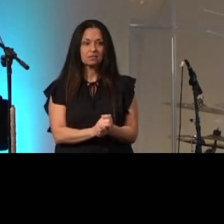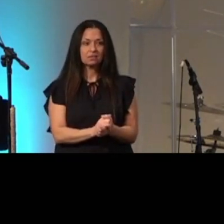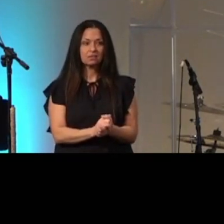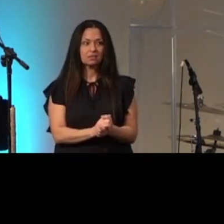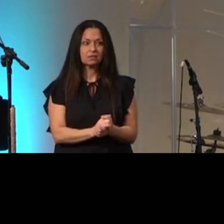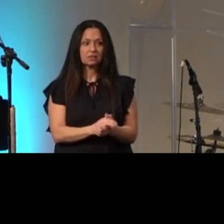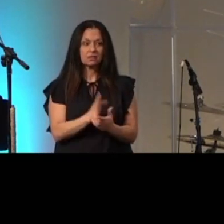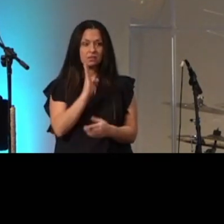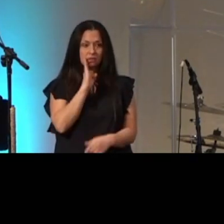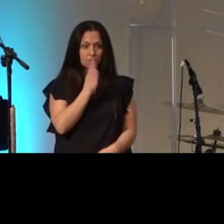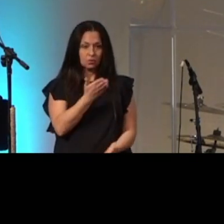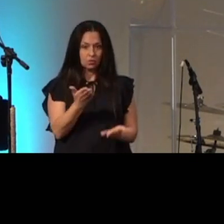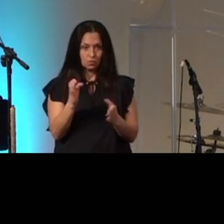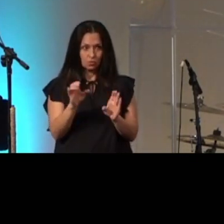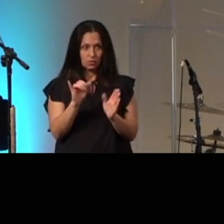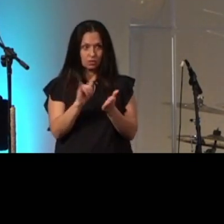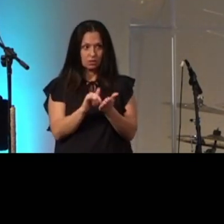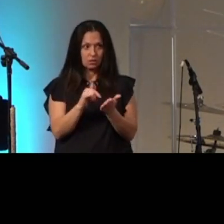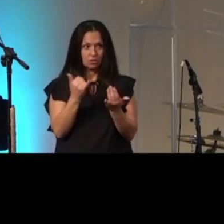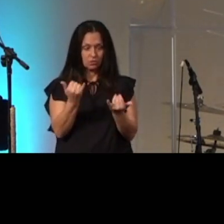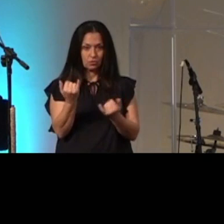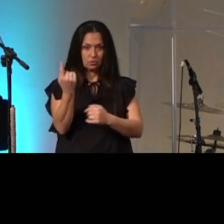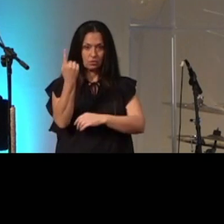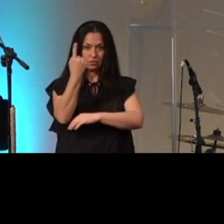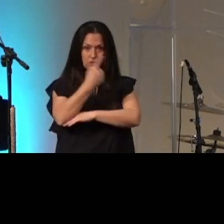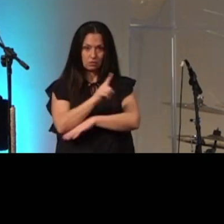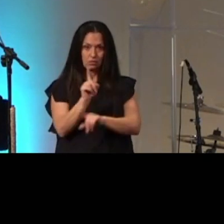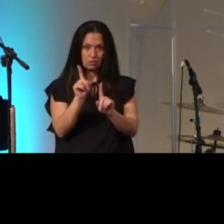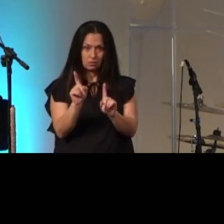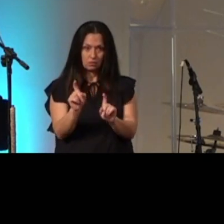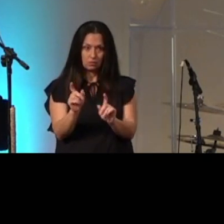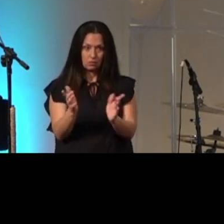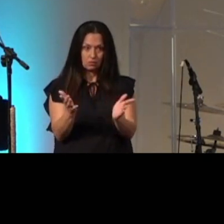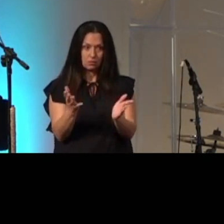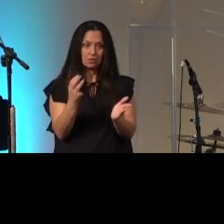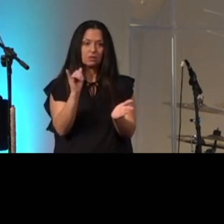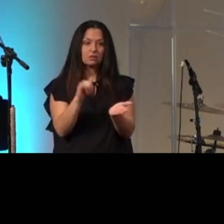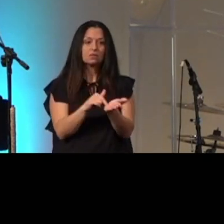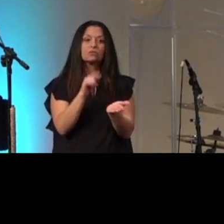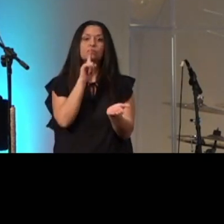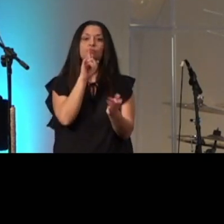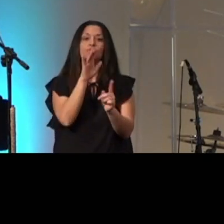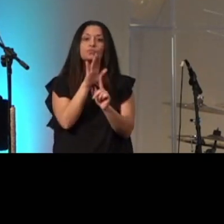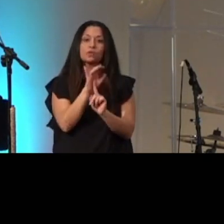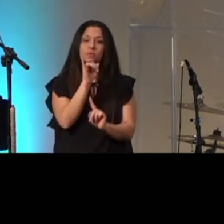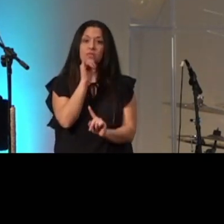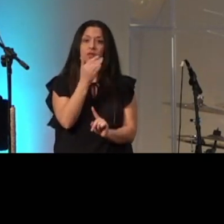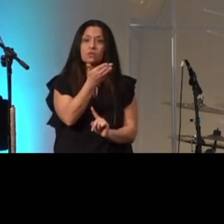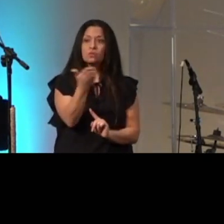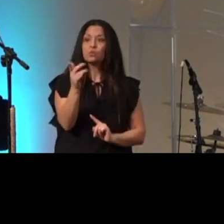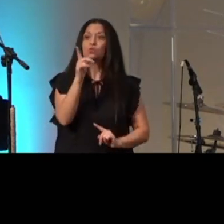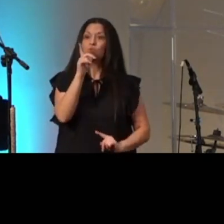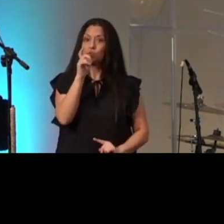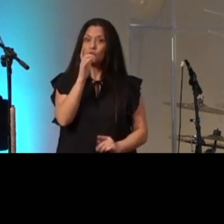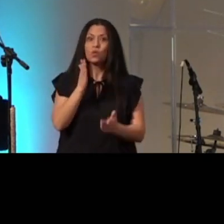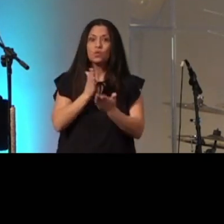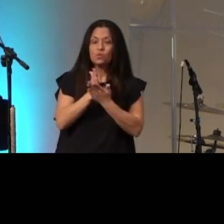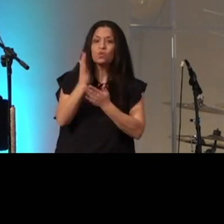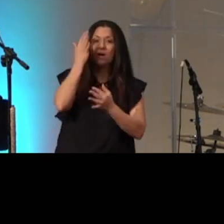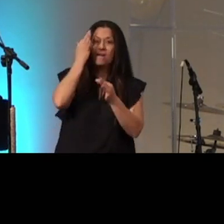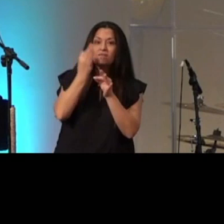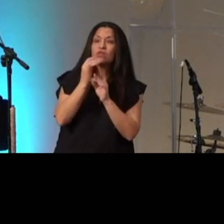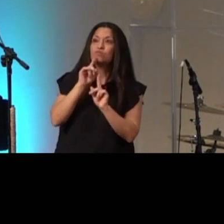won't you do that today and the promise is that those who through faith